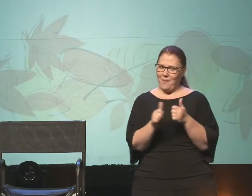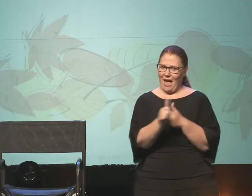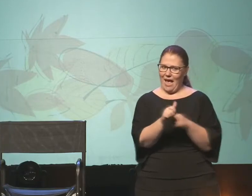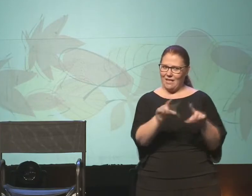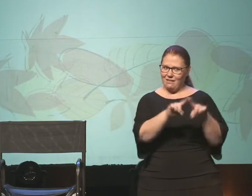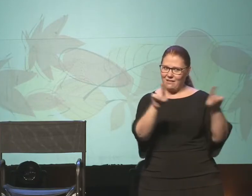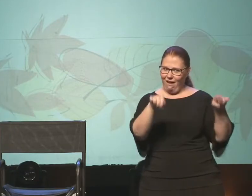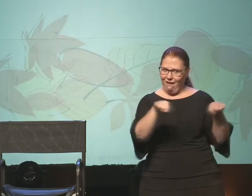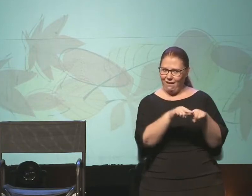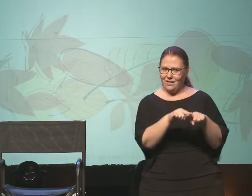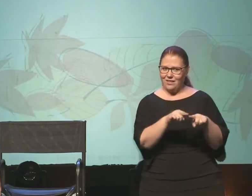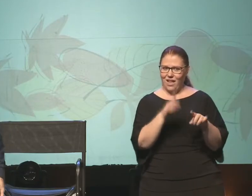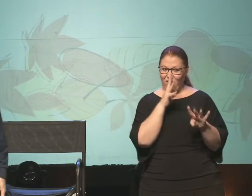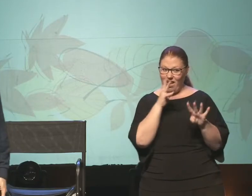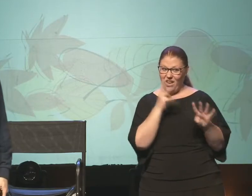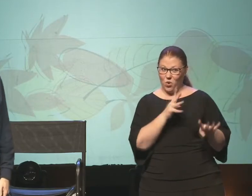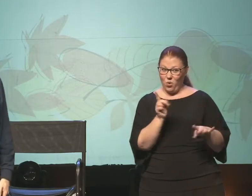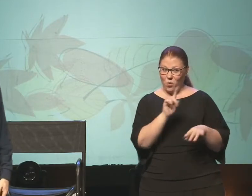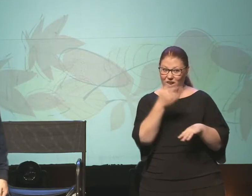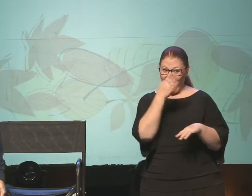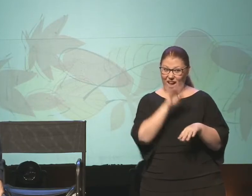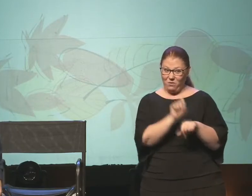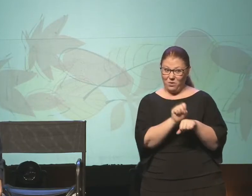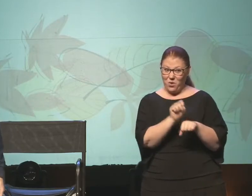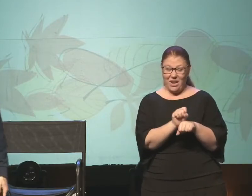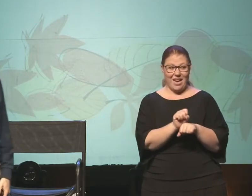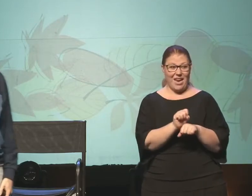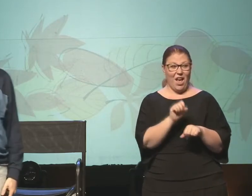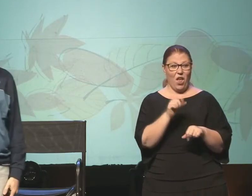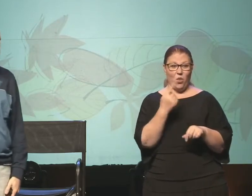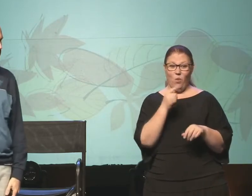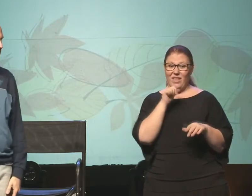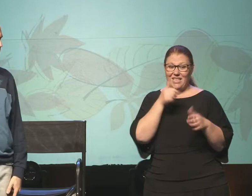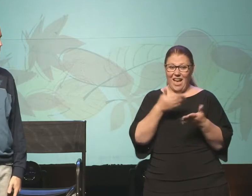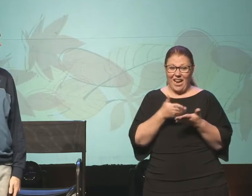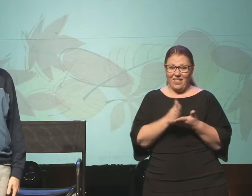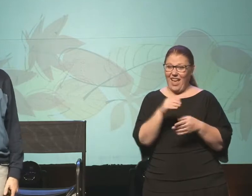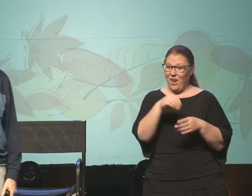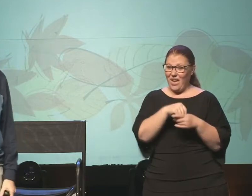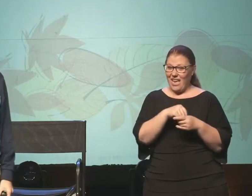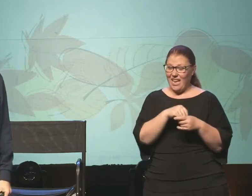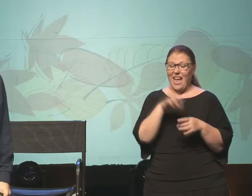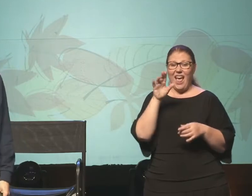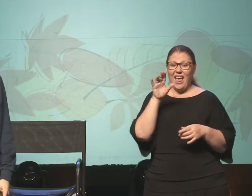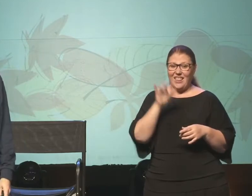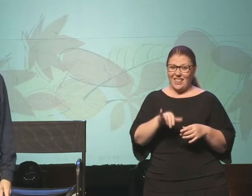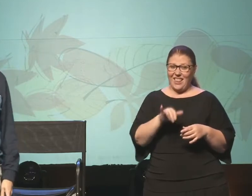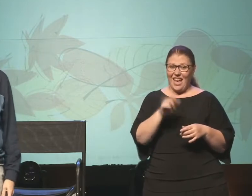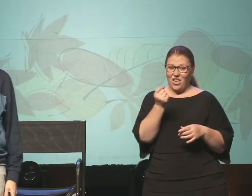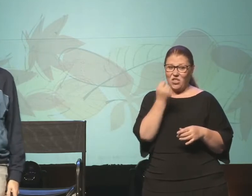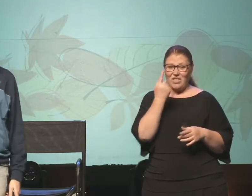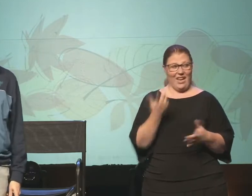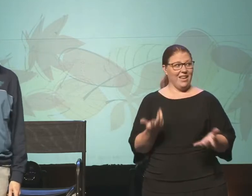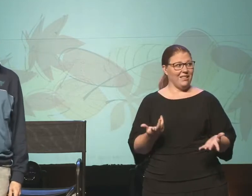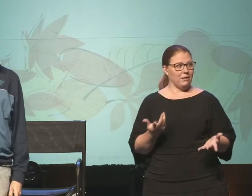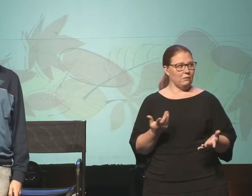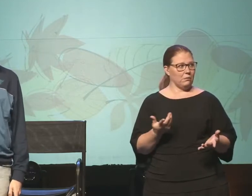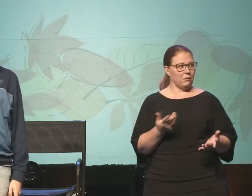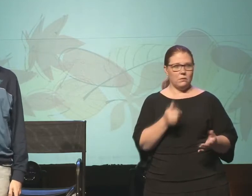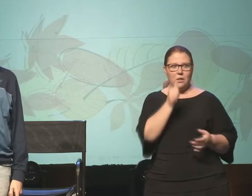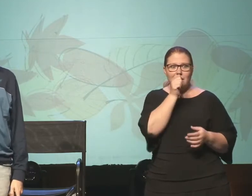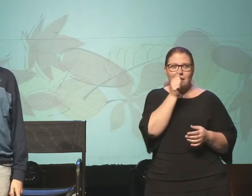they ignored where God was working, but the one who's not allowed in could understand. There's a secret of the kingdom that's found in there.